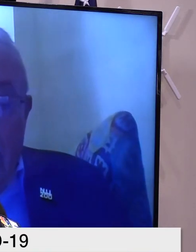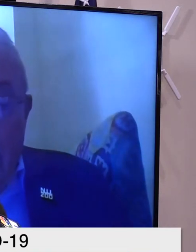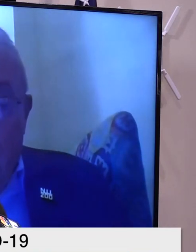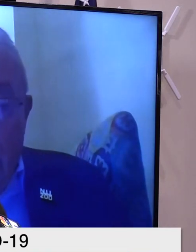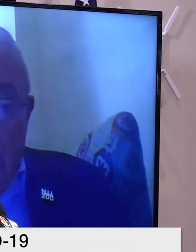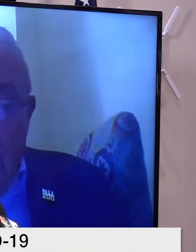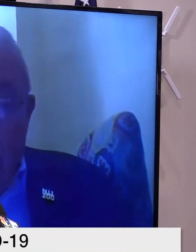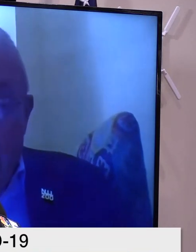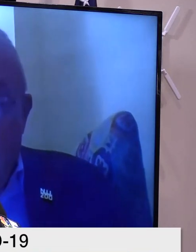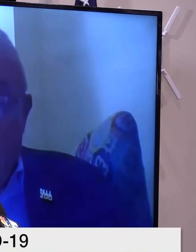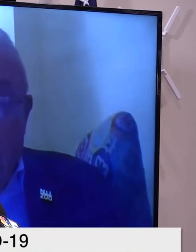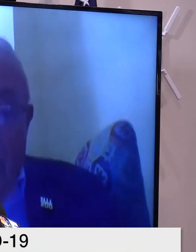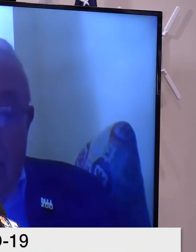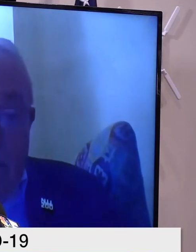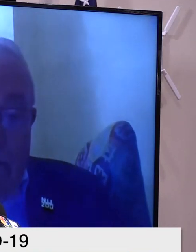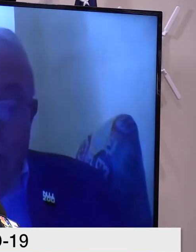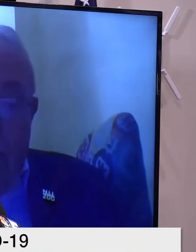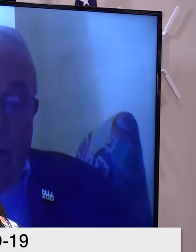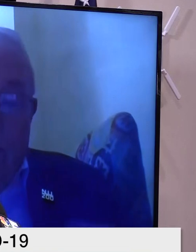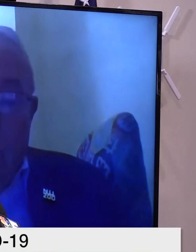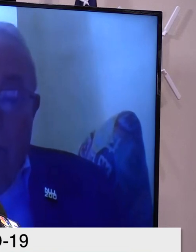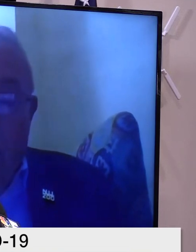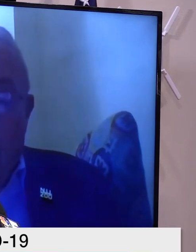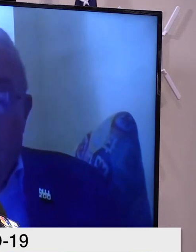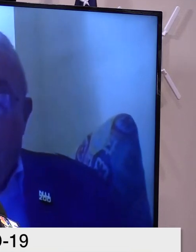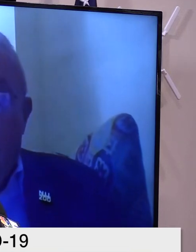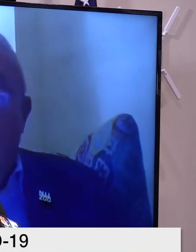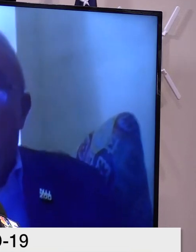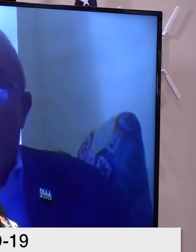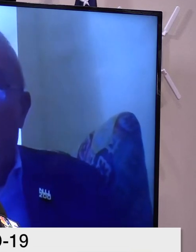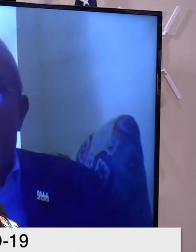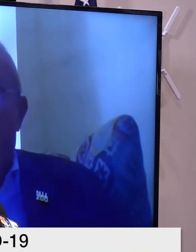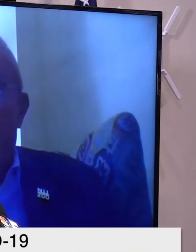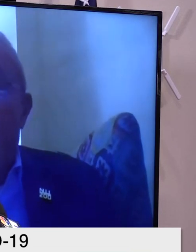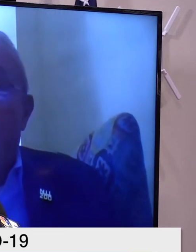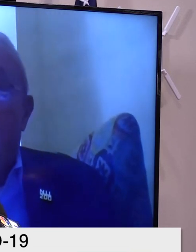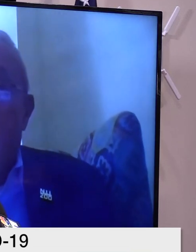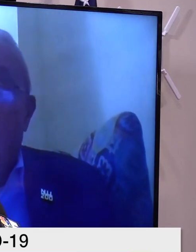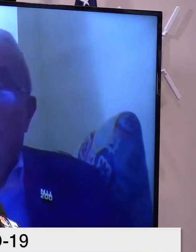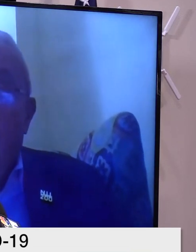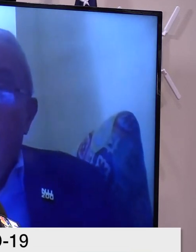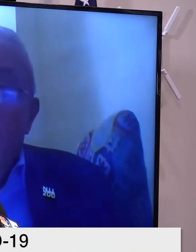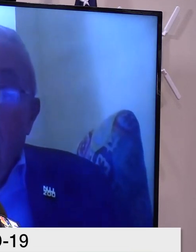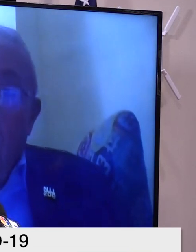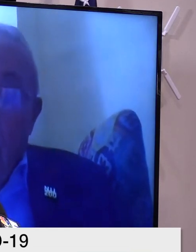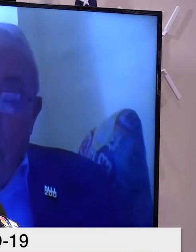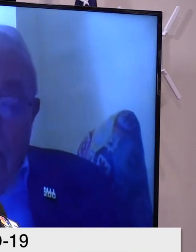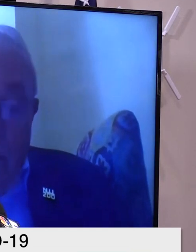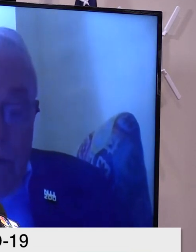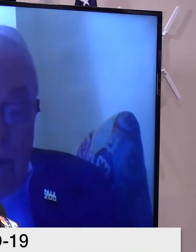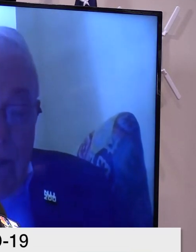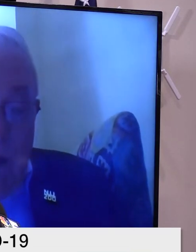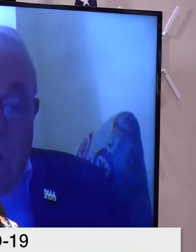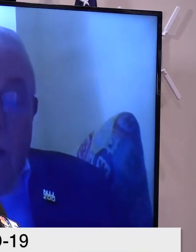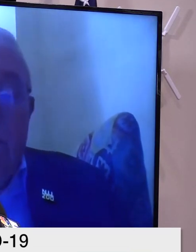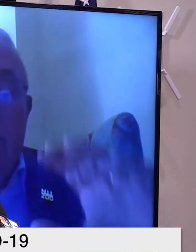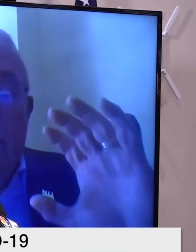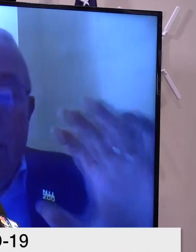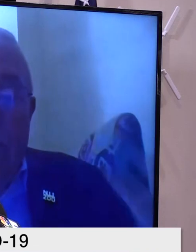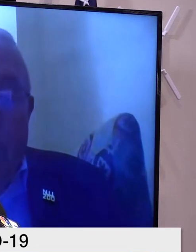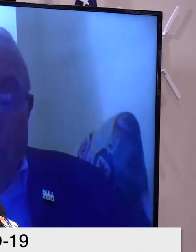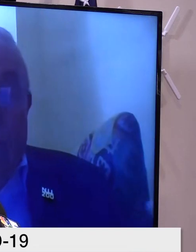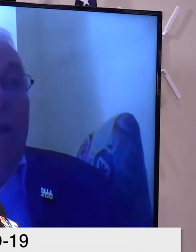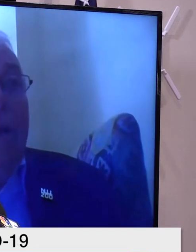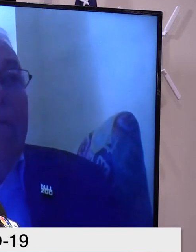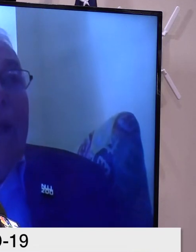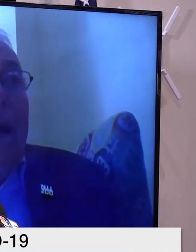Unbelievable contact tracing. That is Dr. Levine did. fact, I got a great note from Pat Moulton at BTC the other day, who said they were